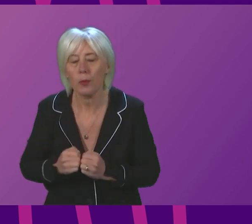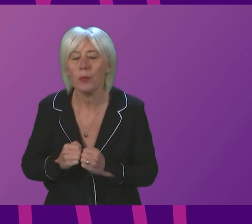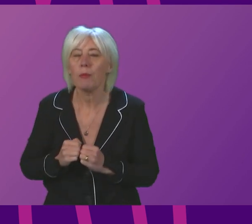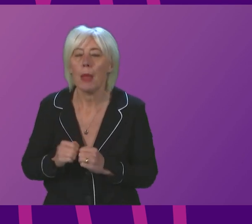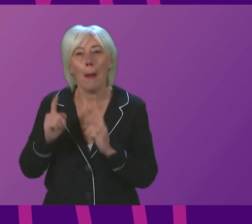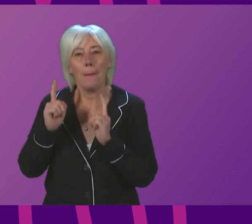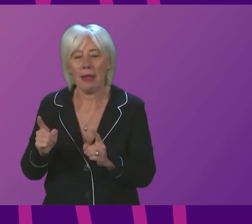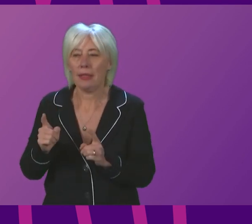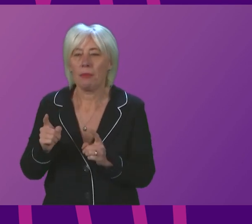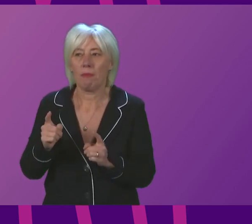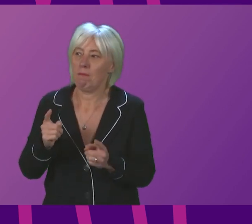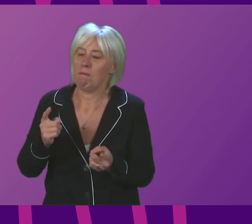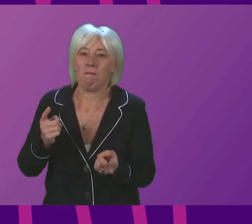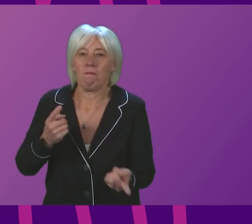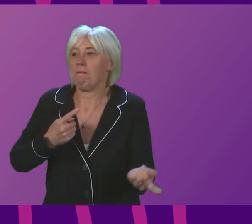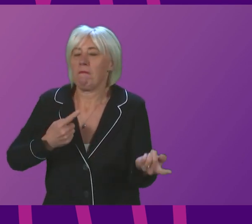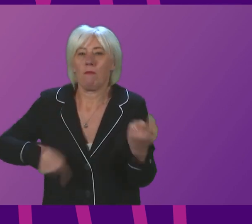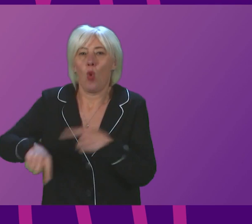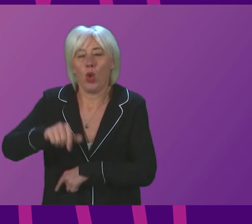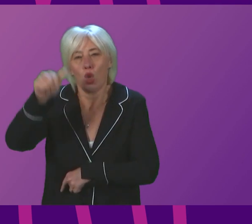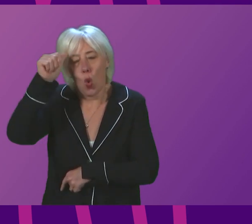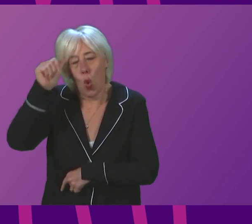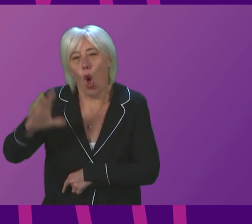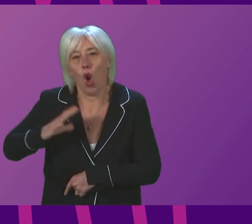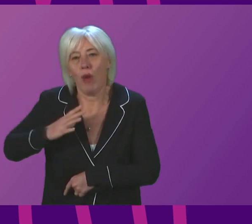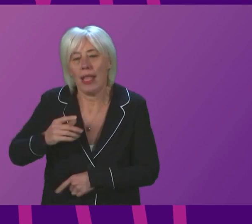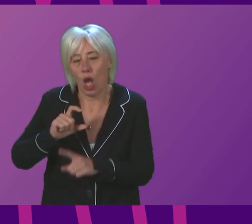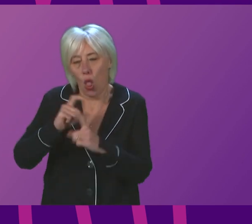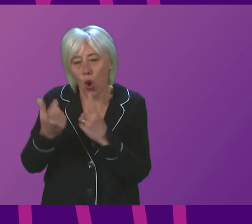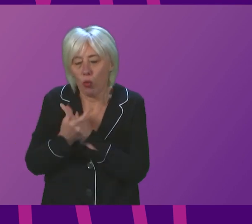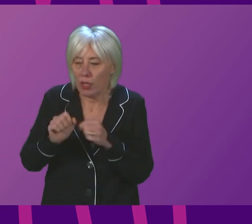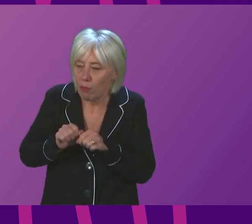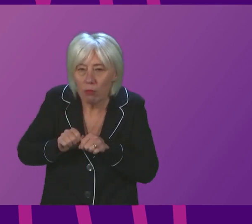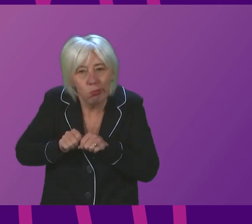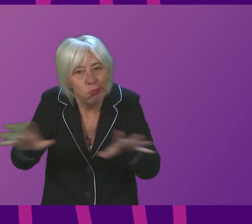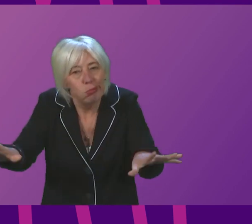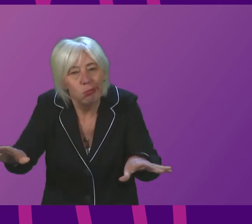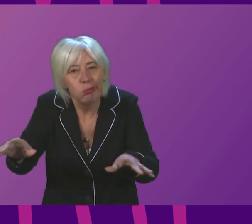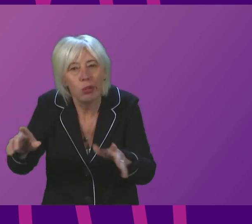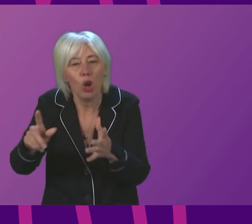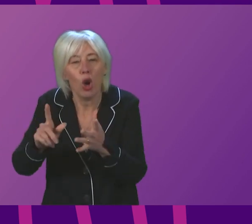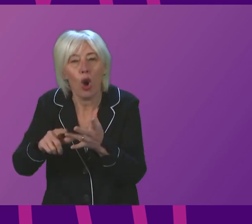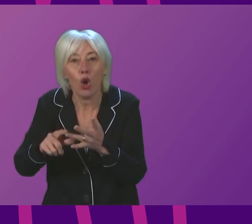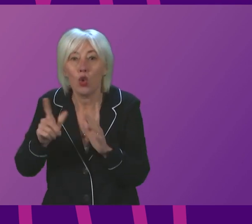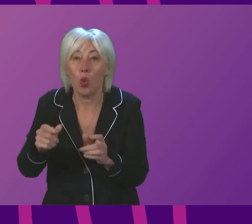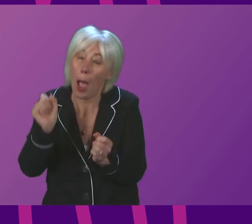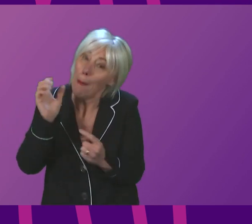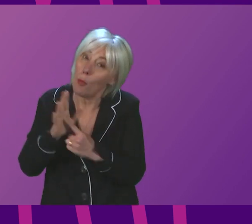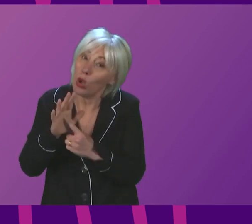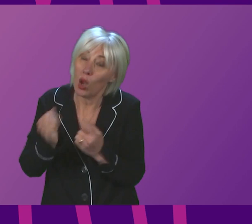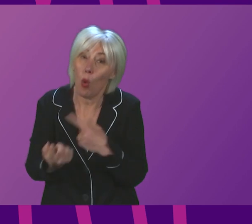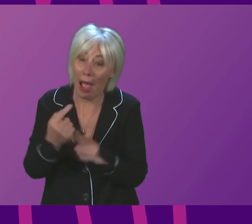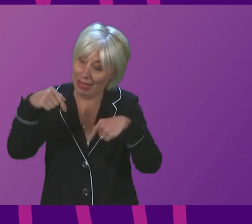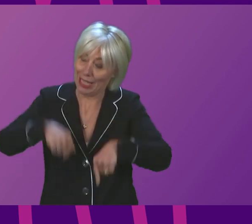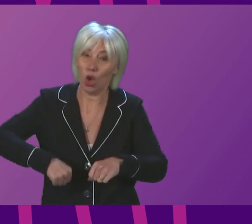given that we already have some community transmission in Scotland, what we do domestically is also important.